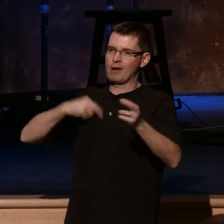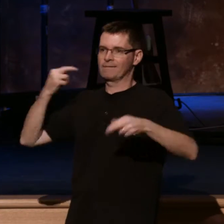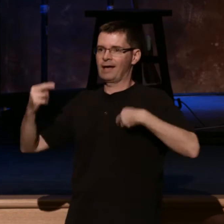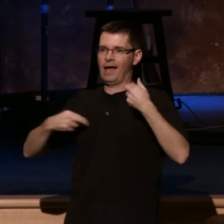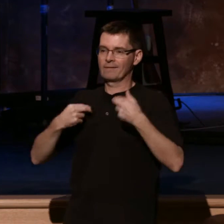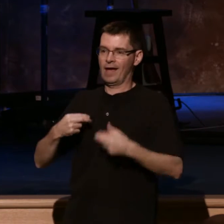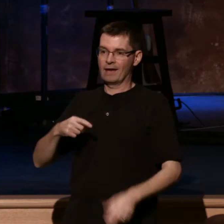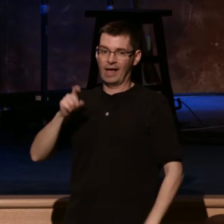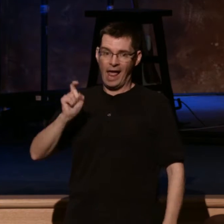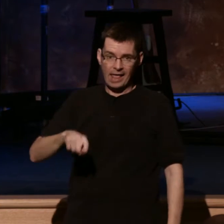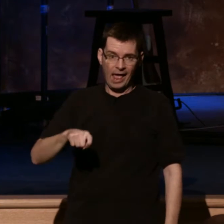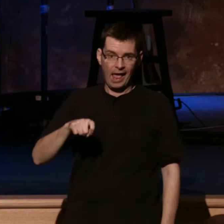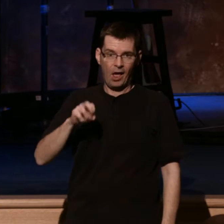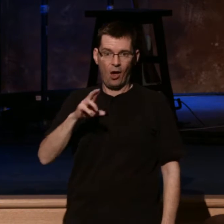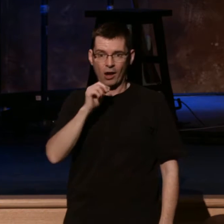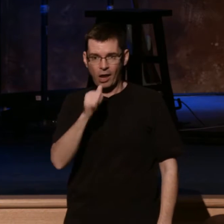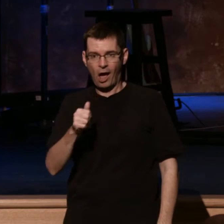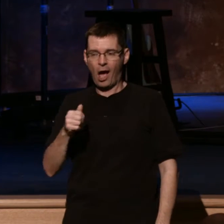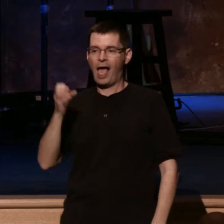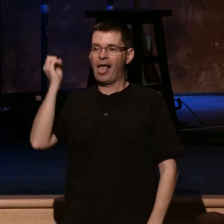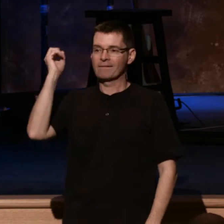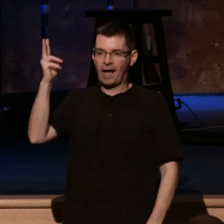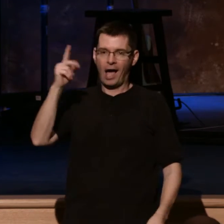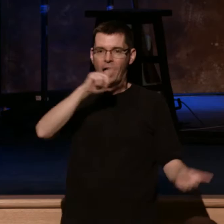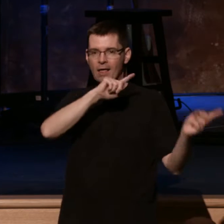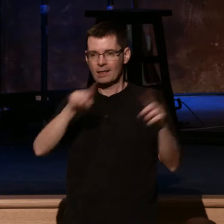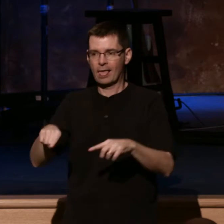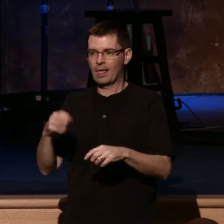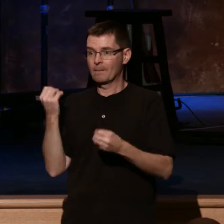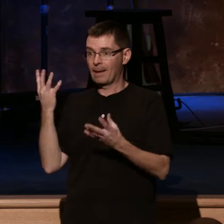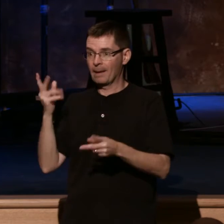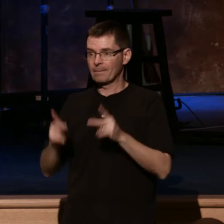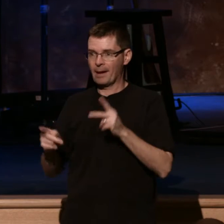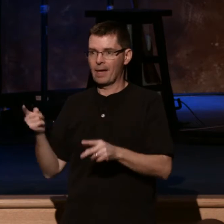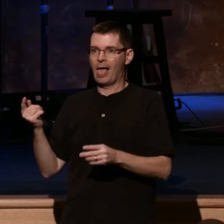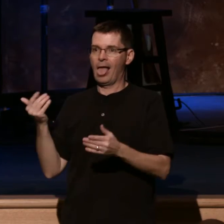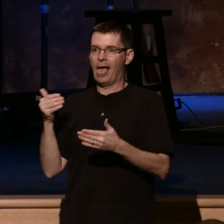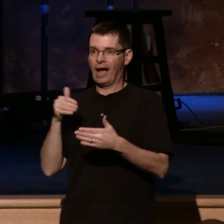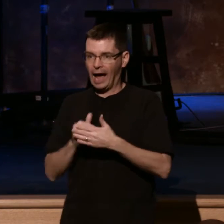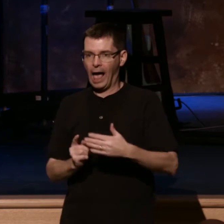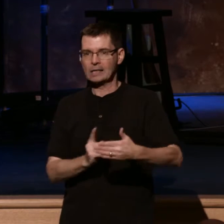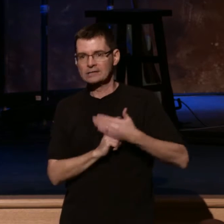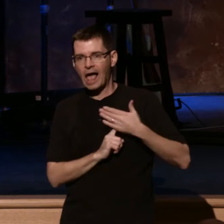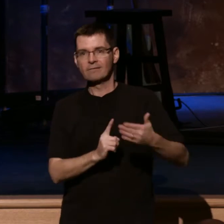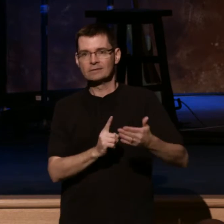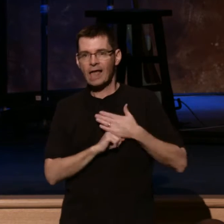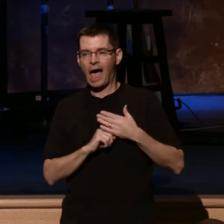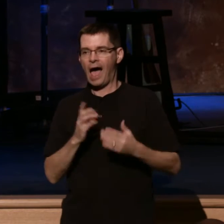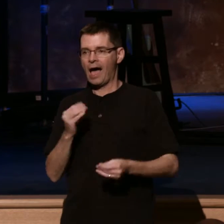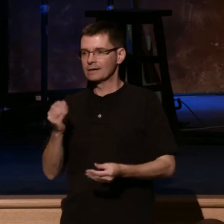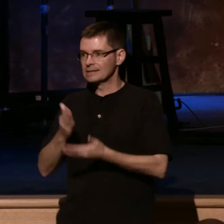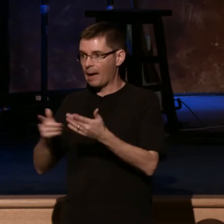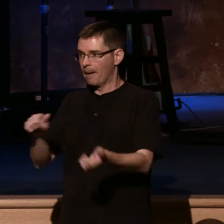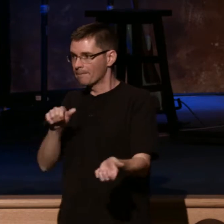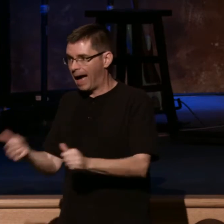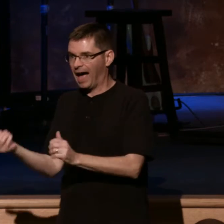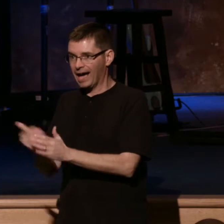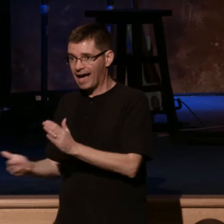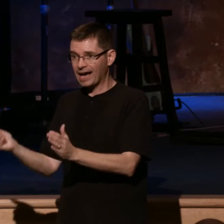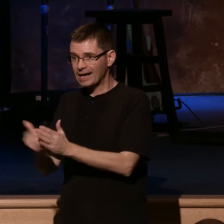not. We'd bring in an evangelist. We'd all get saved again, baptized for the third time. And we'd call it revival. Some people today think revival